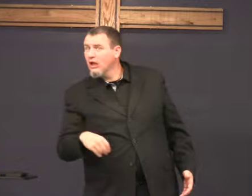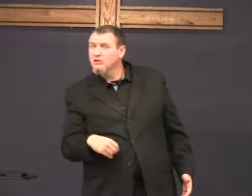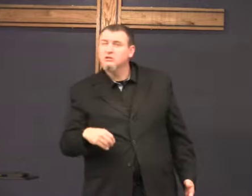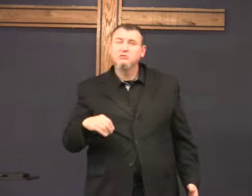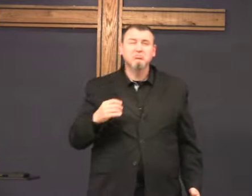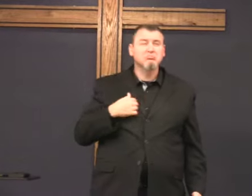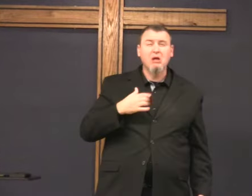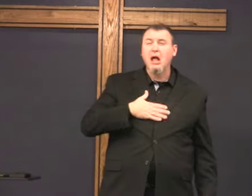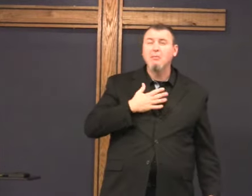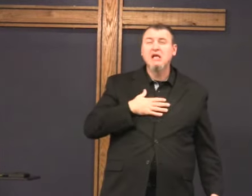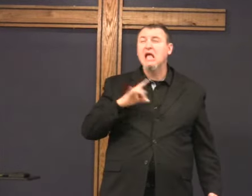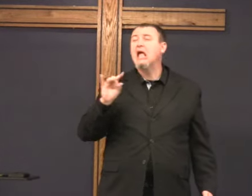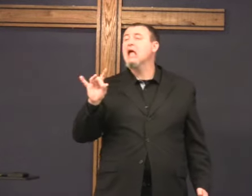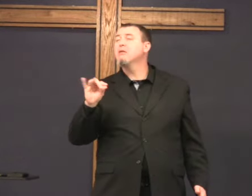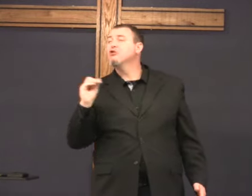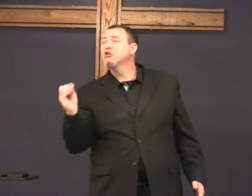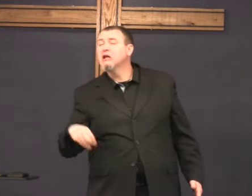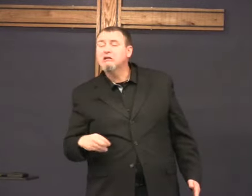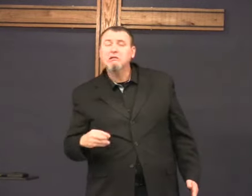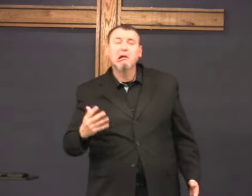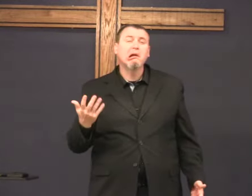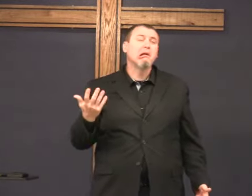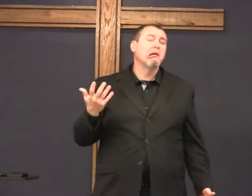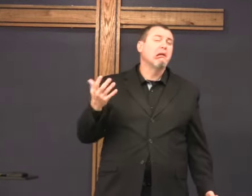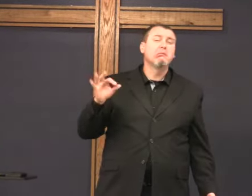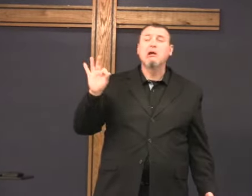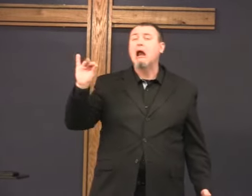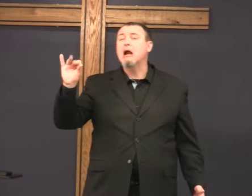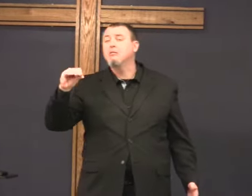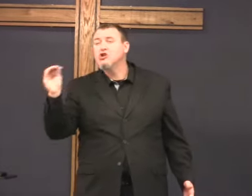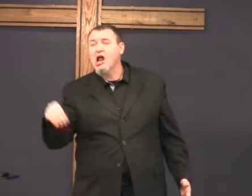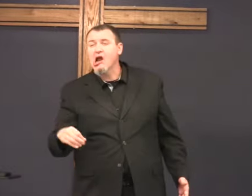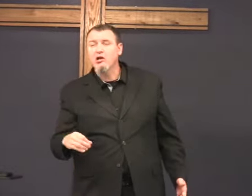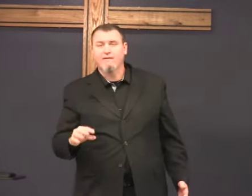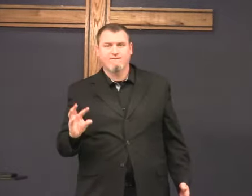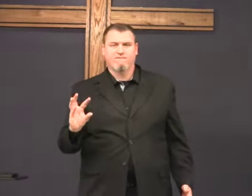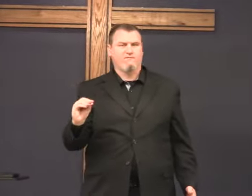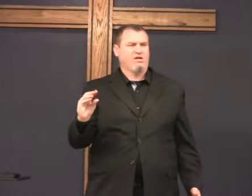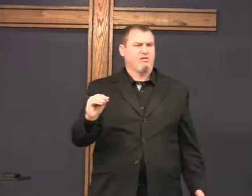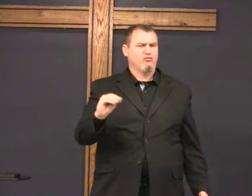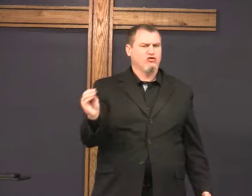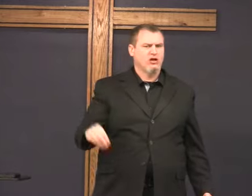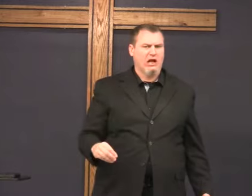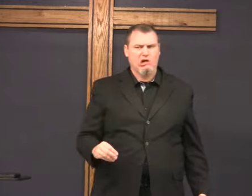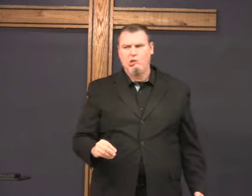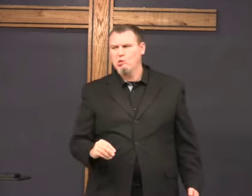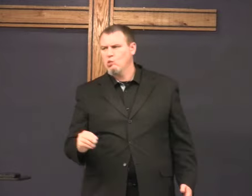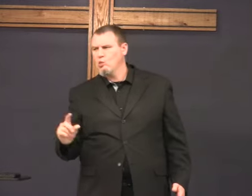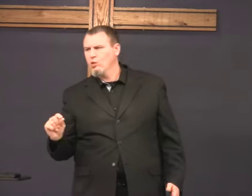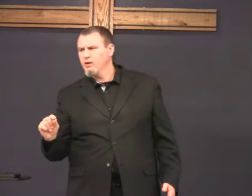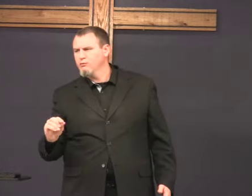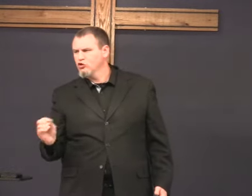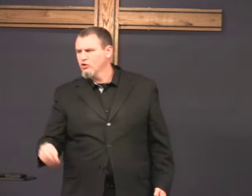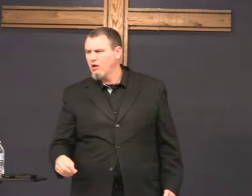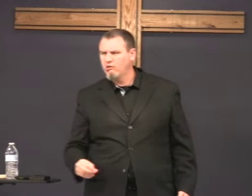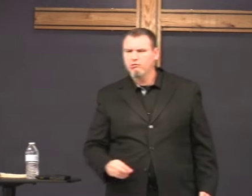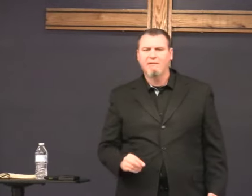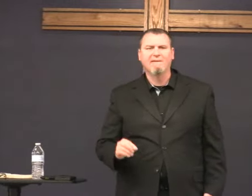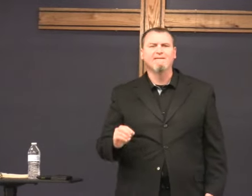you're happy 80% of the time maybe 90% of the time or 50% 20